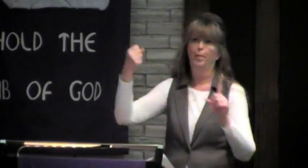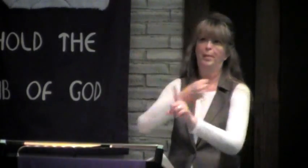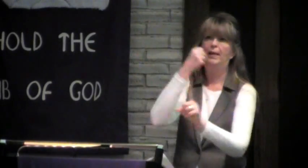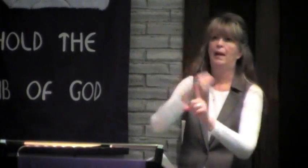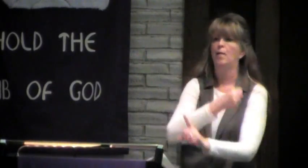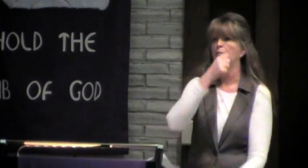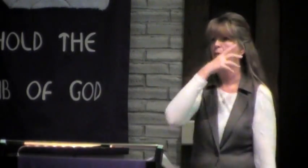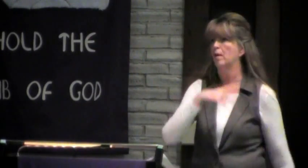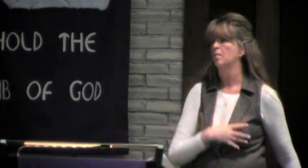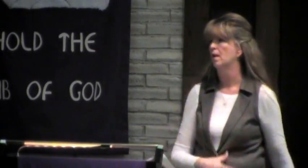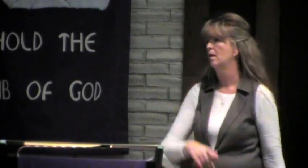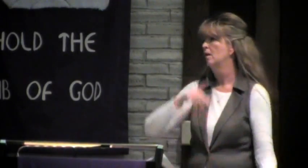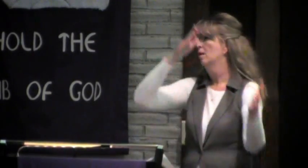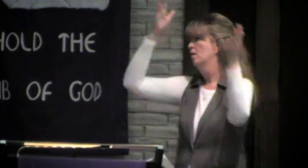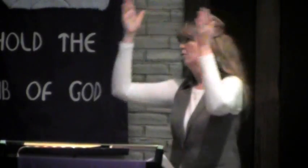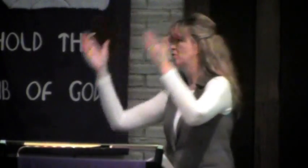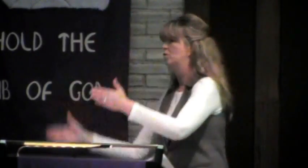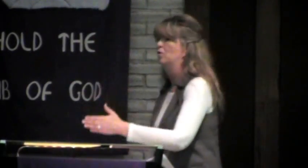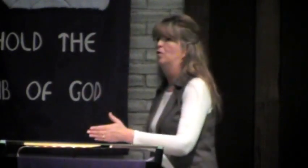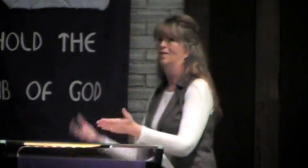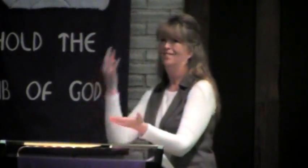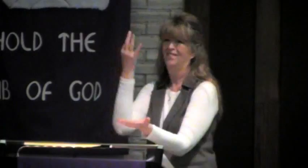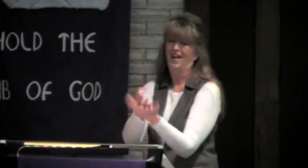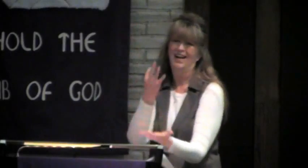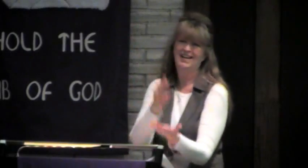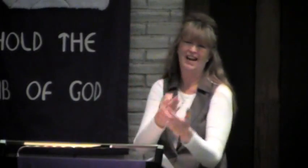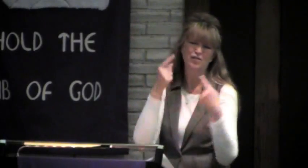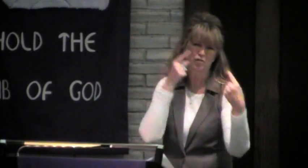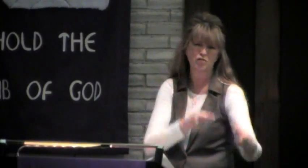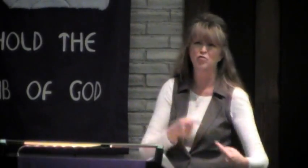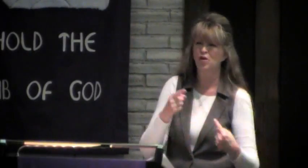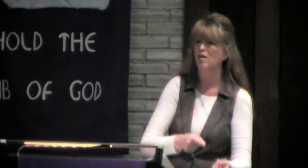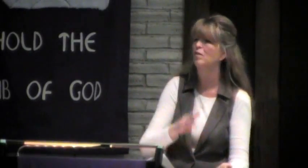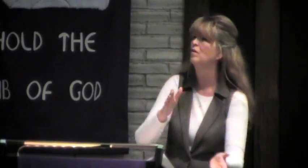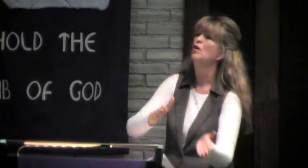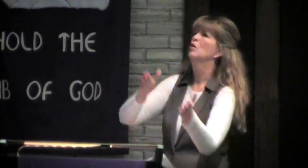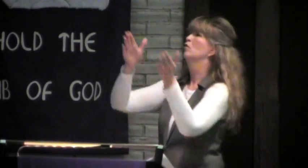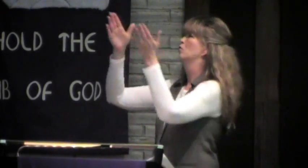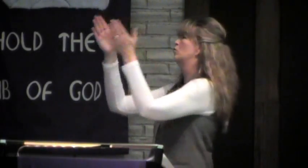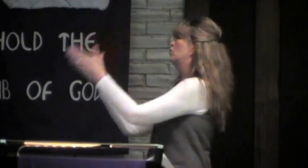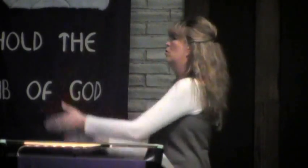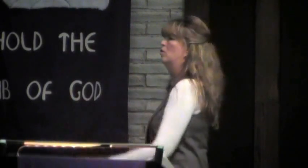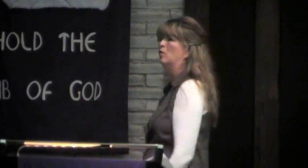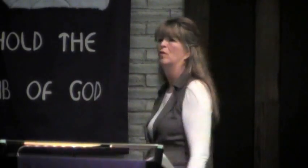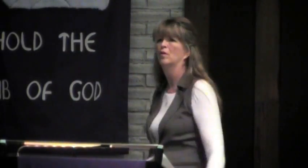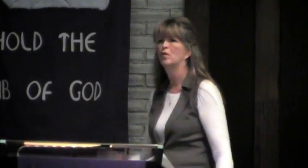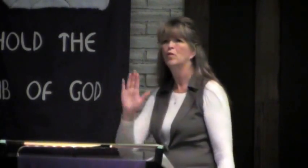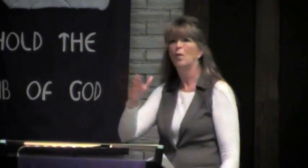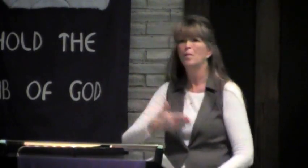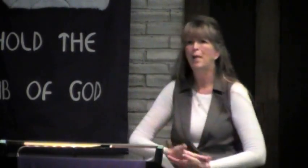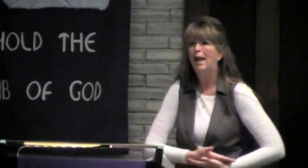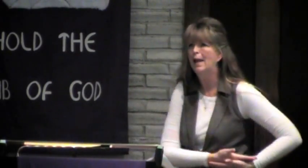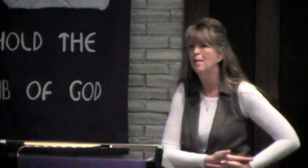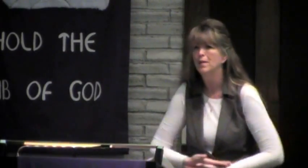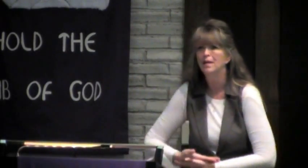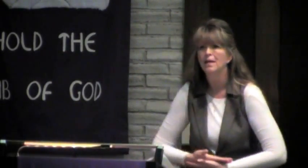Maybe men abuse women. Maybe you have financial struggles. Maybe your